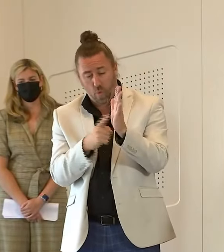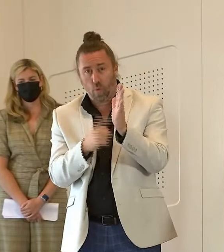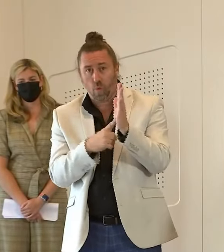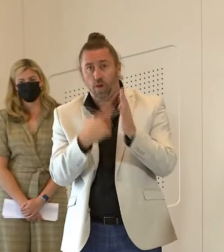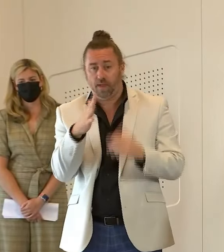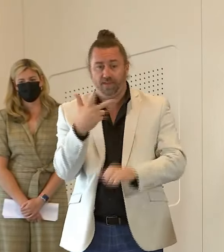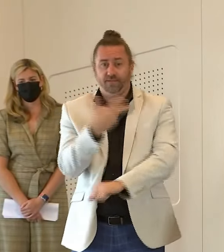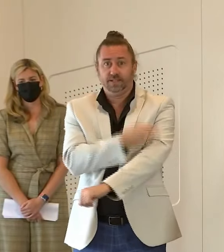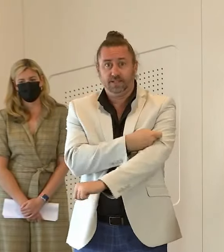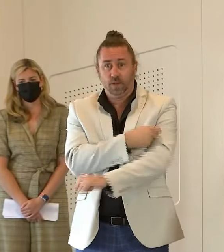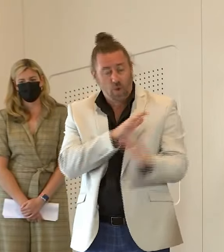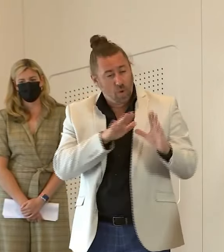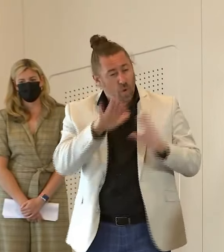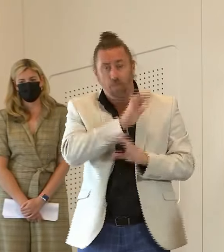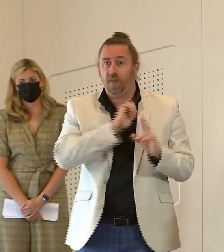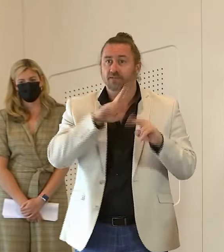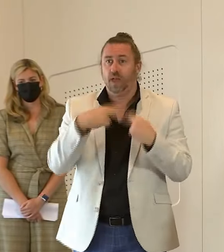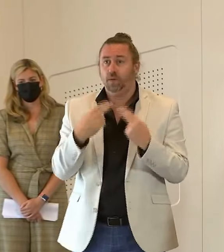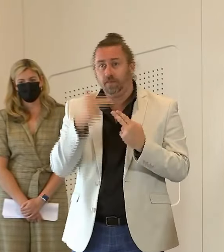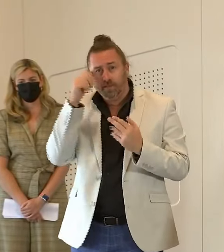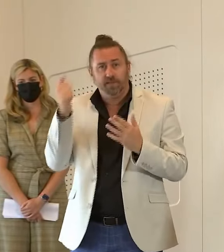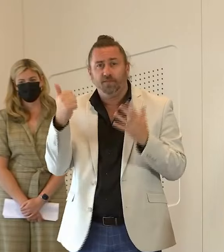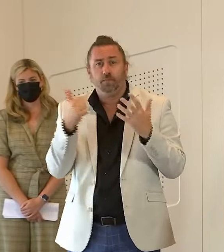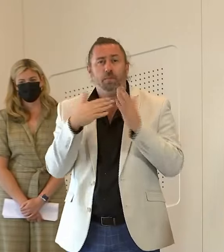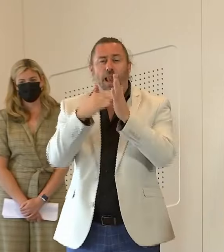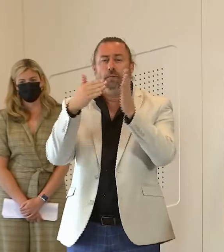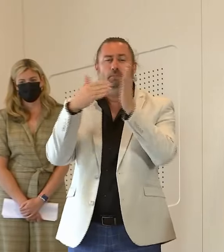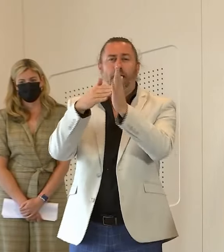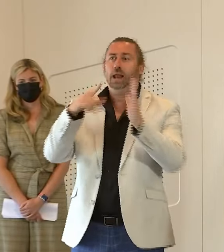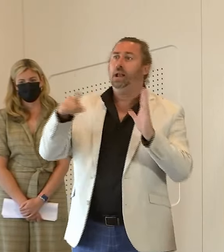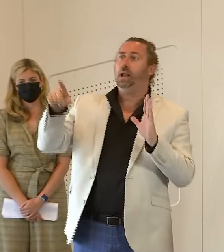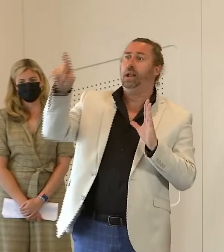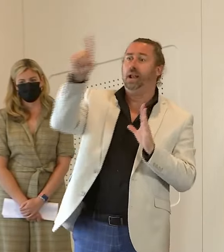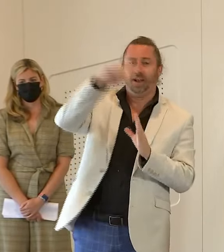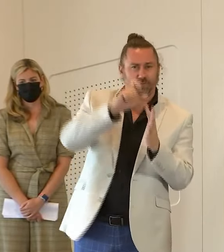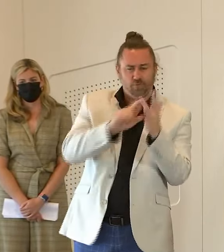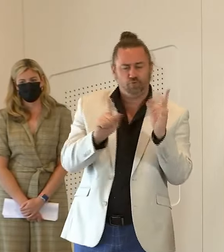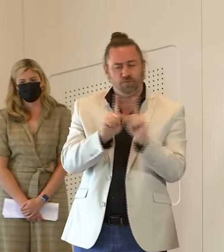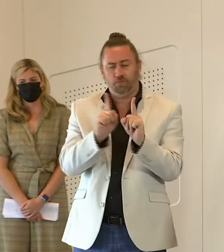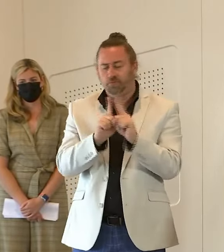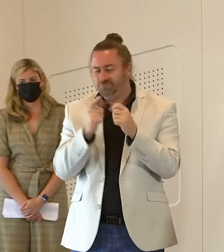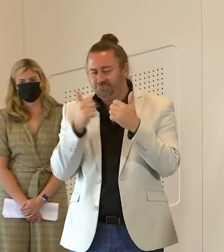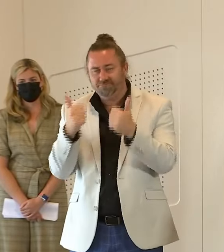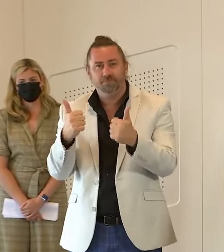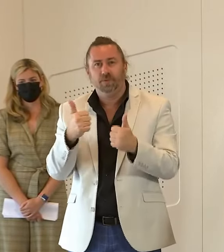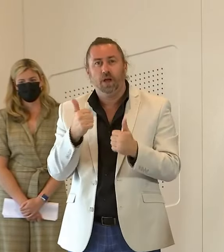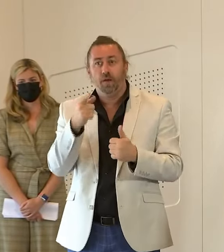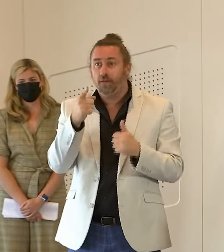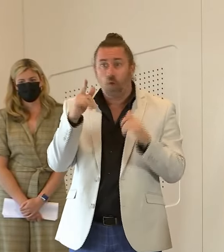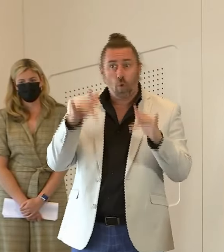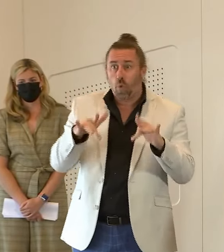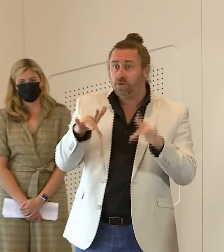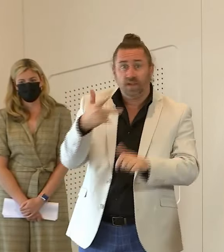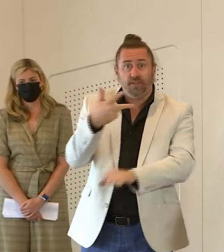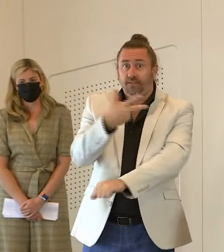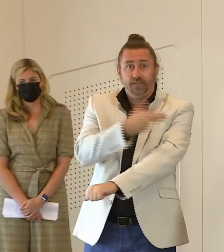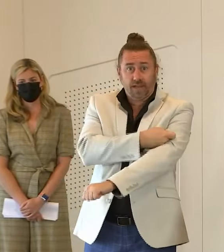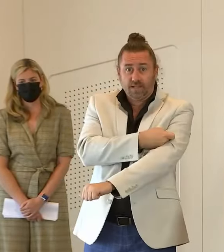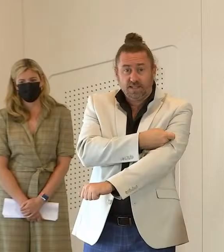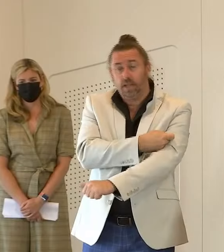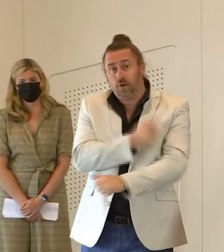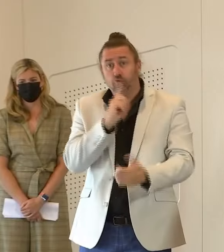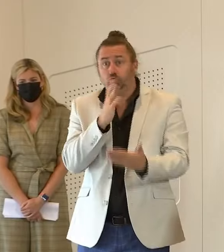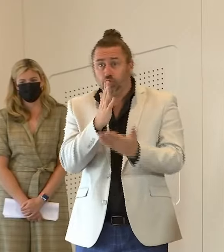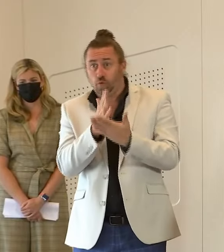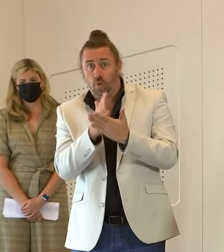Honestly I know there's there's you know millions of families out there that have done exactly the same thing but if you are unvaccinated you run